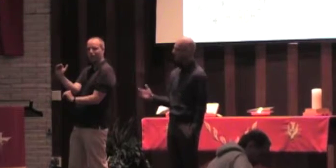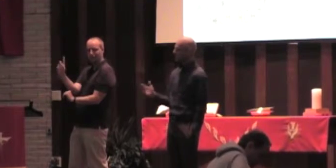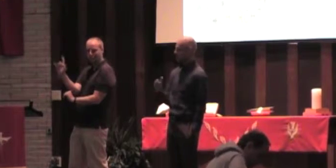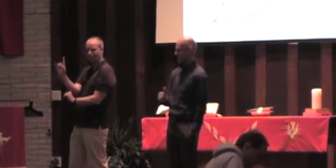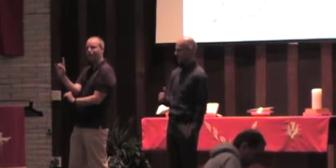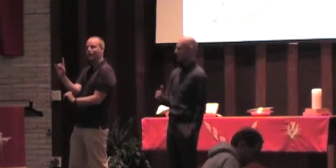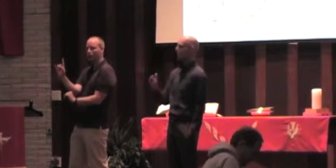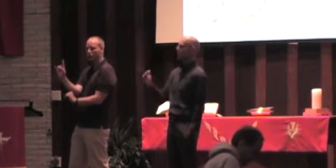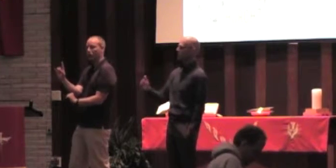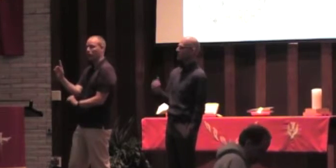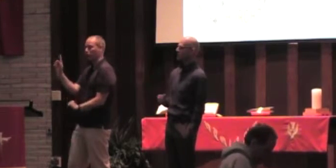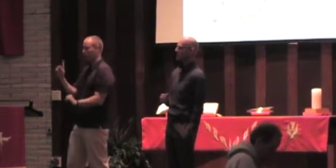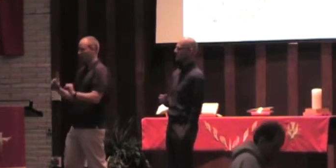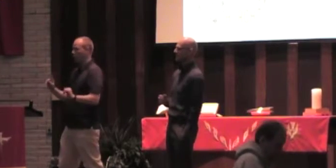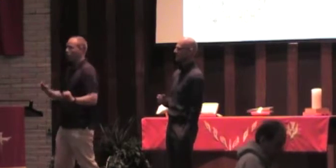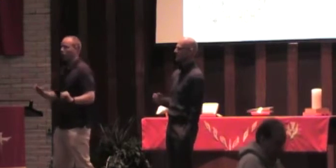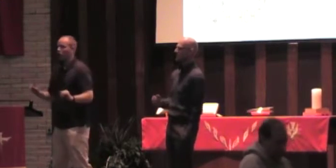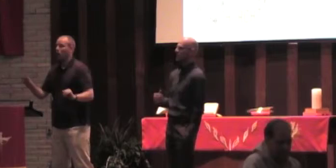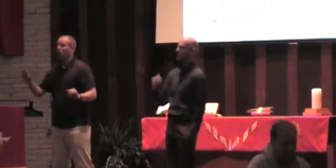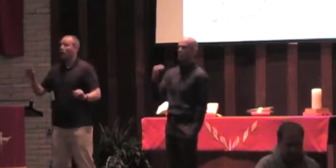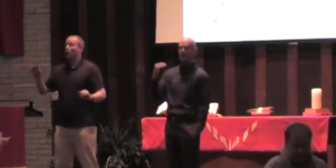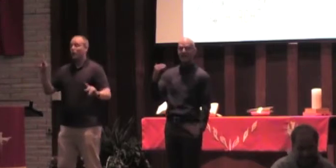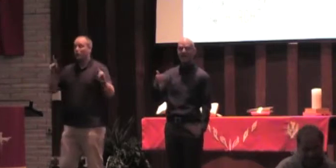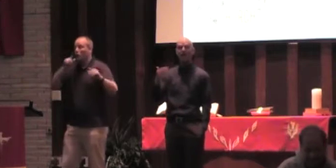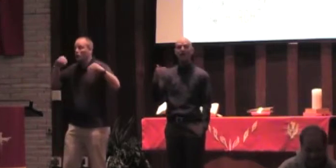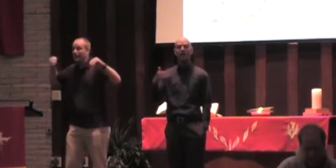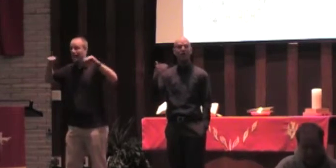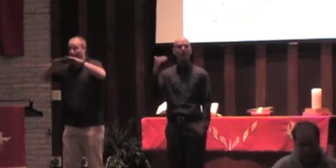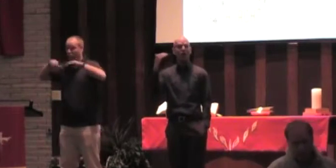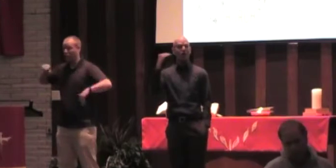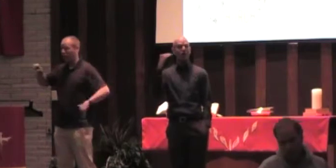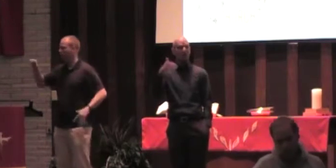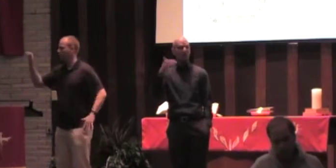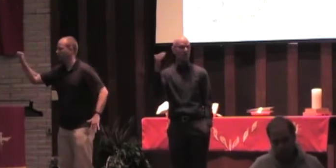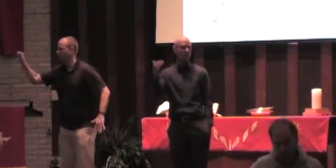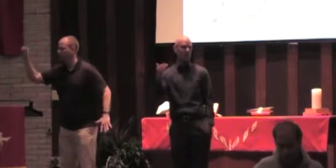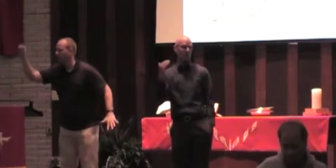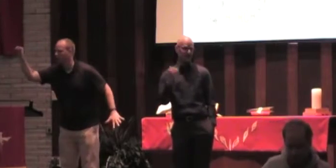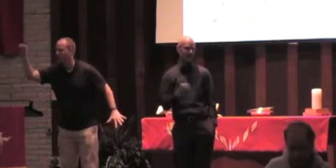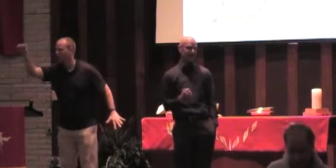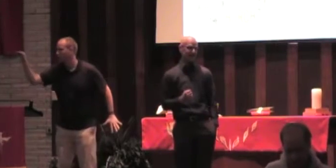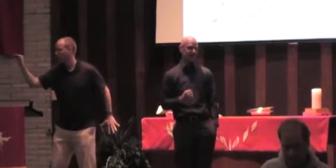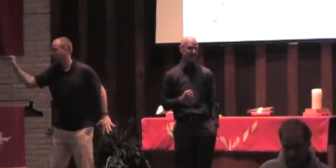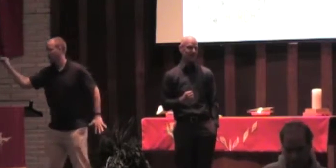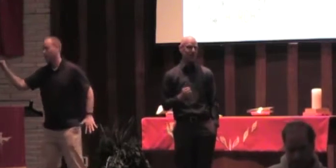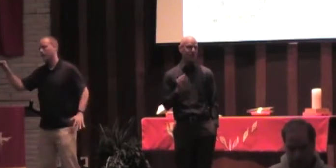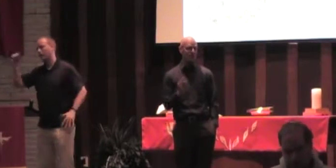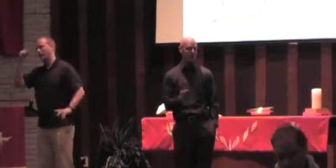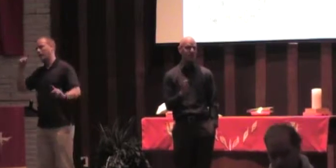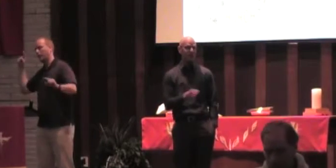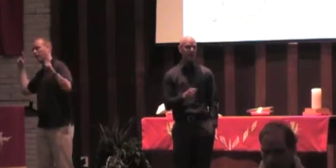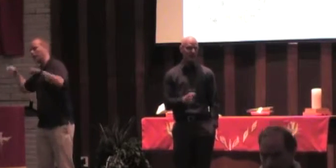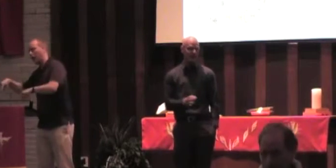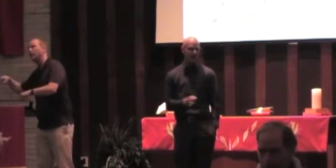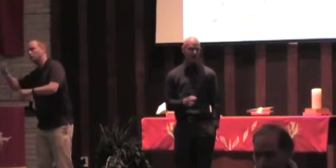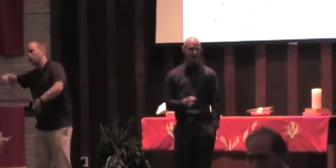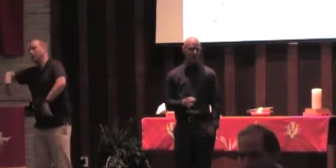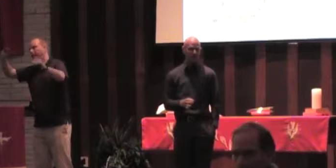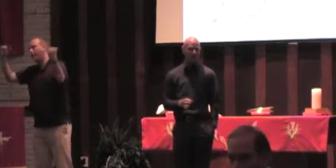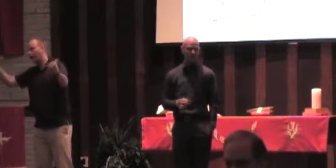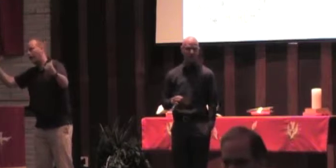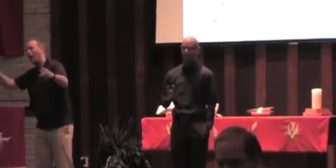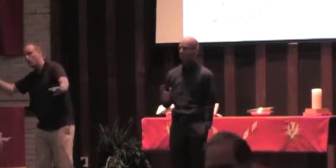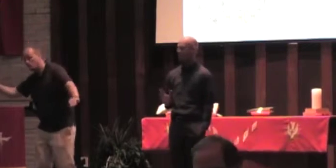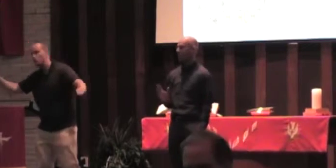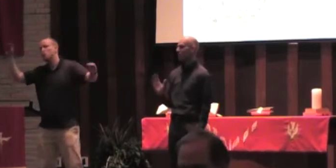White flight began when real estate developers began knocking door to door and said, you better sell now,